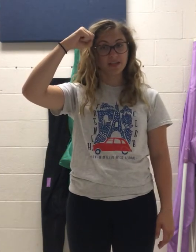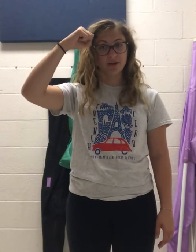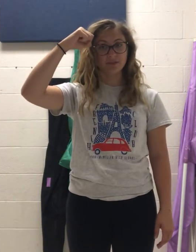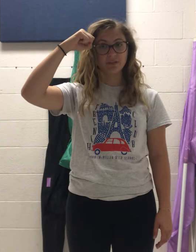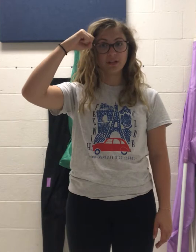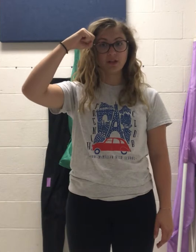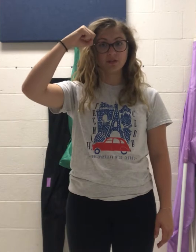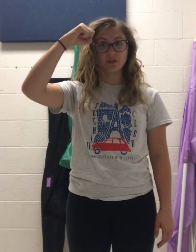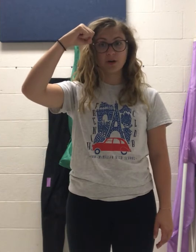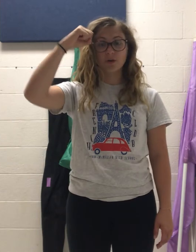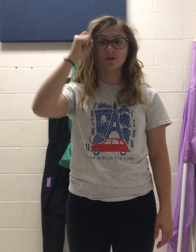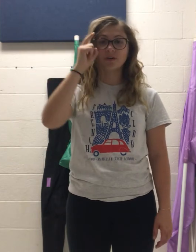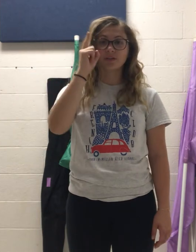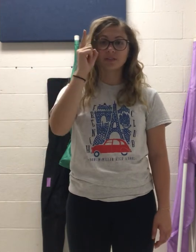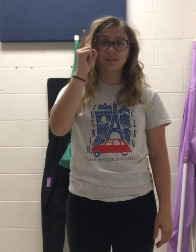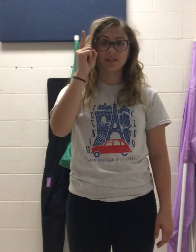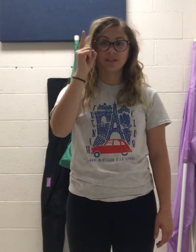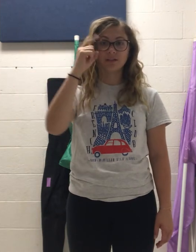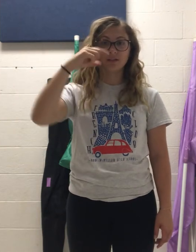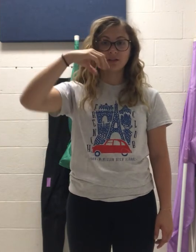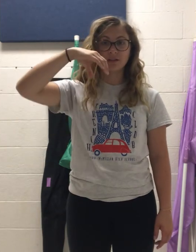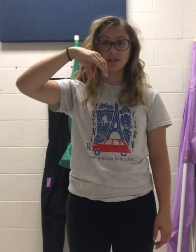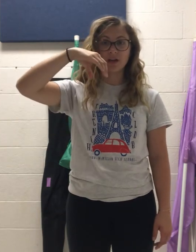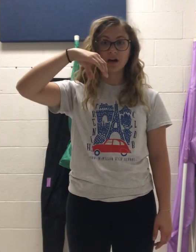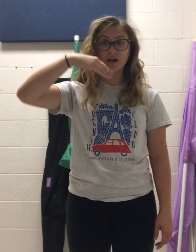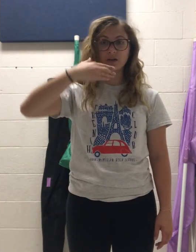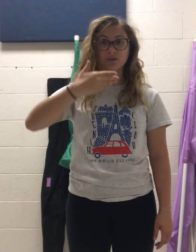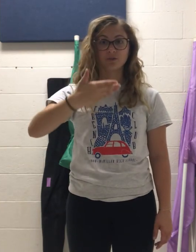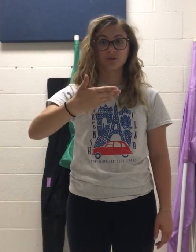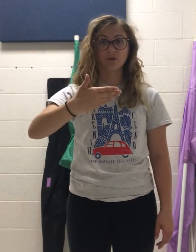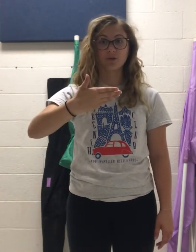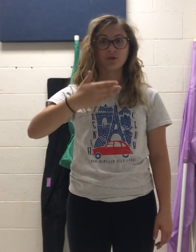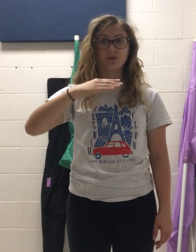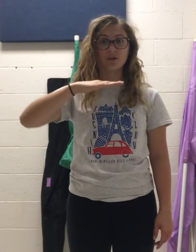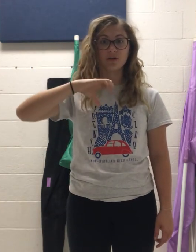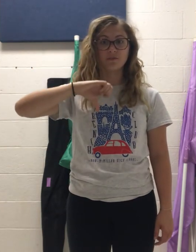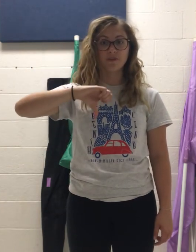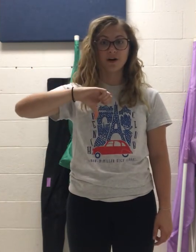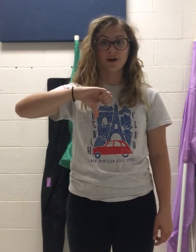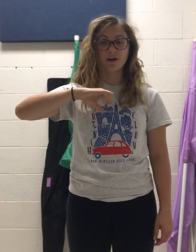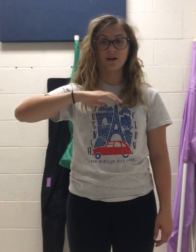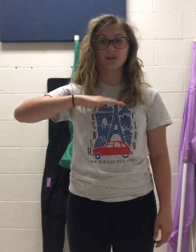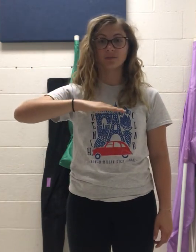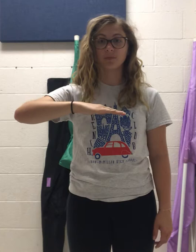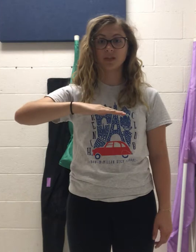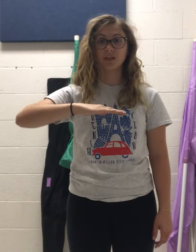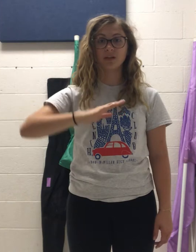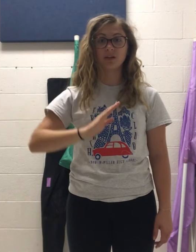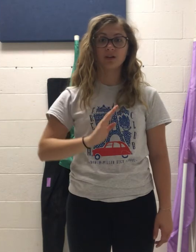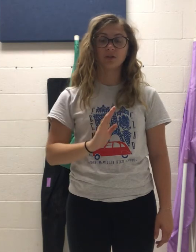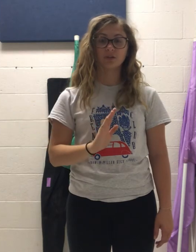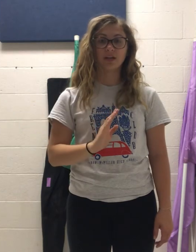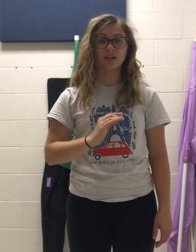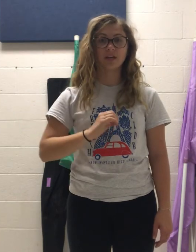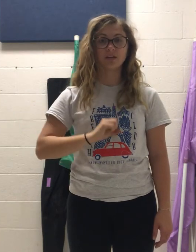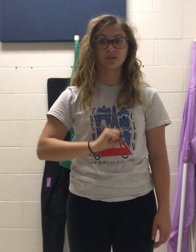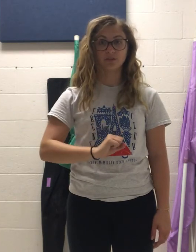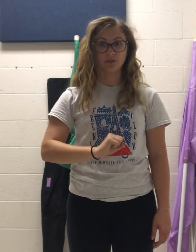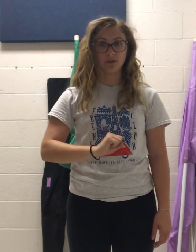down. Do, ti, la, sol, fa, mi, re, do.